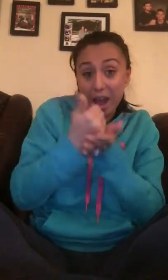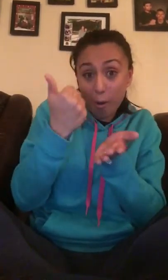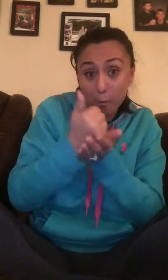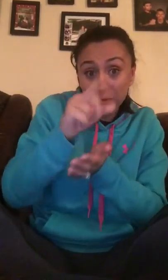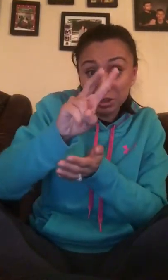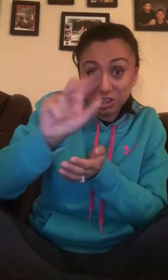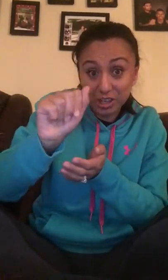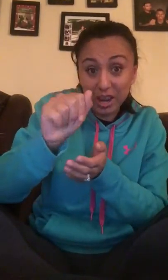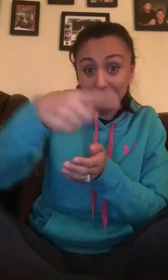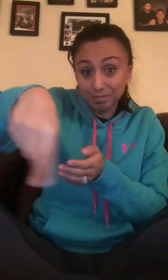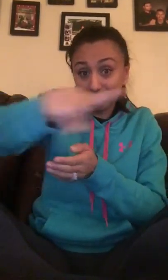help, Virginia.